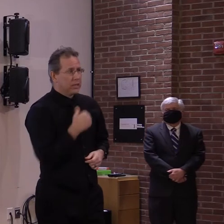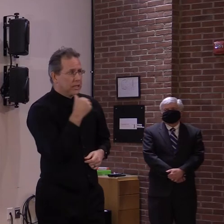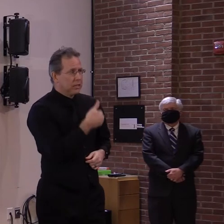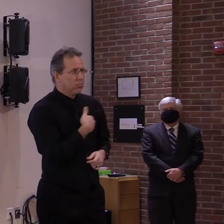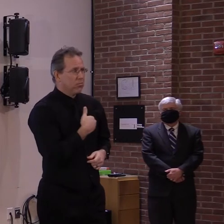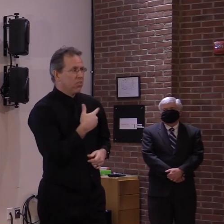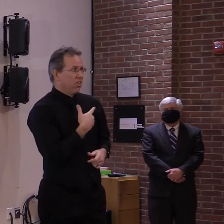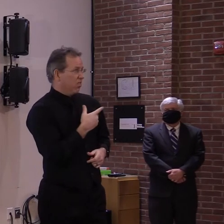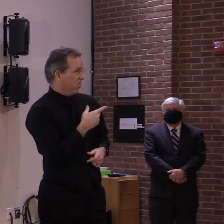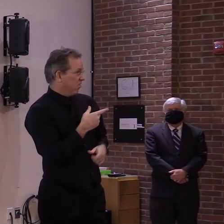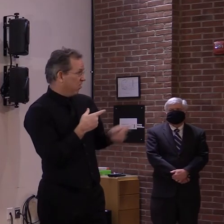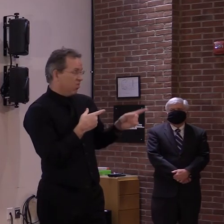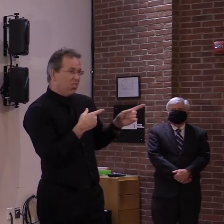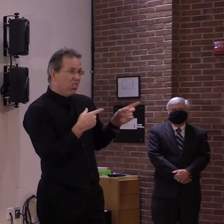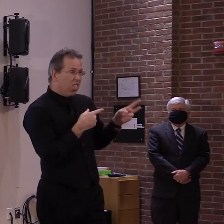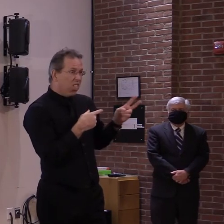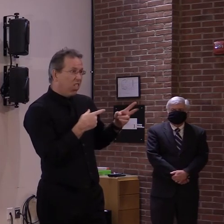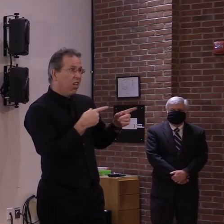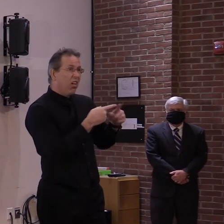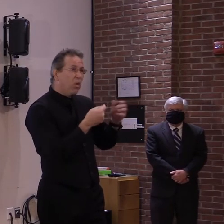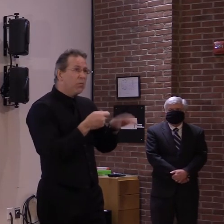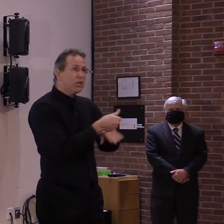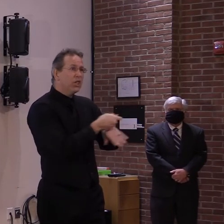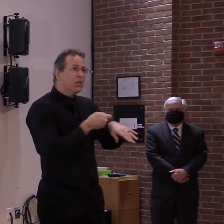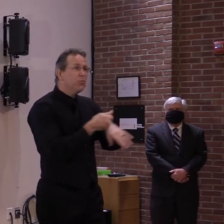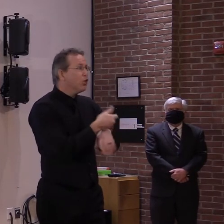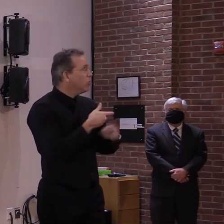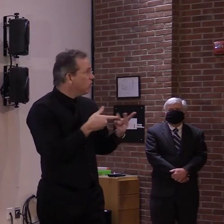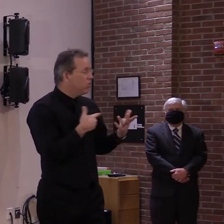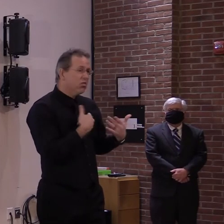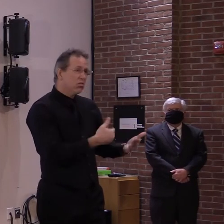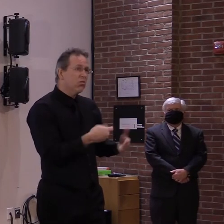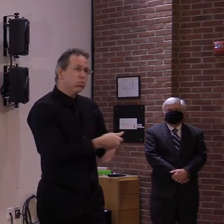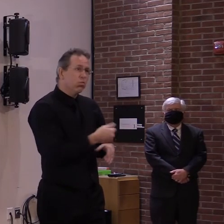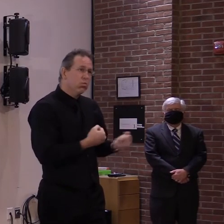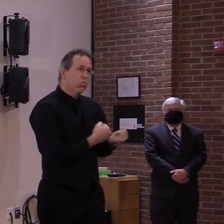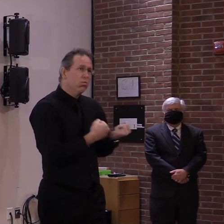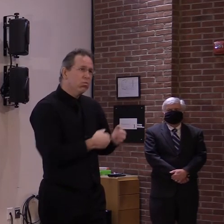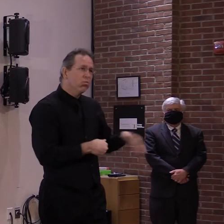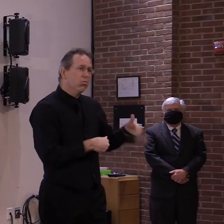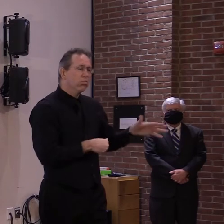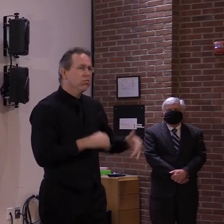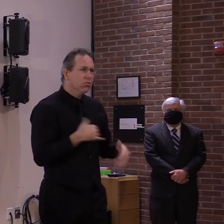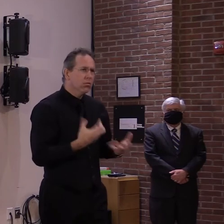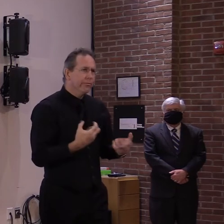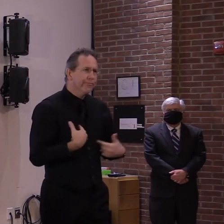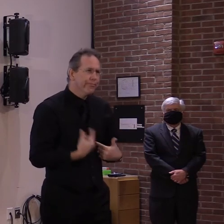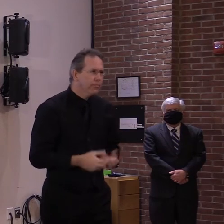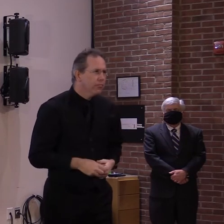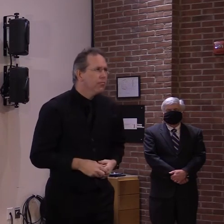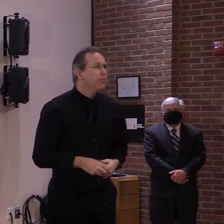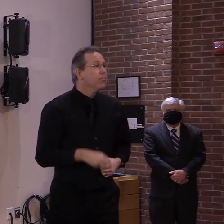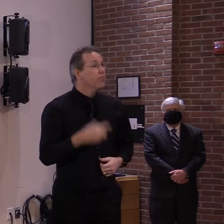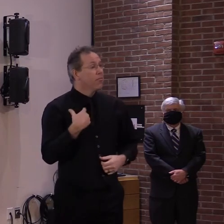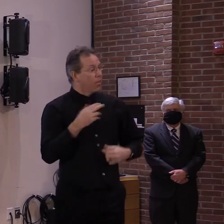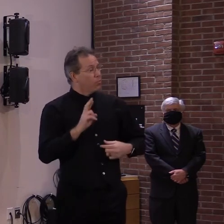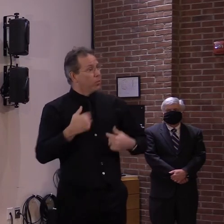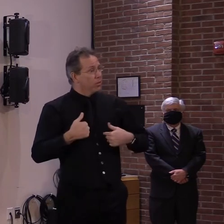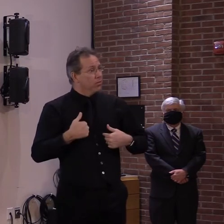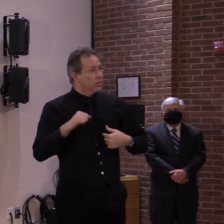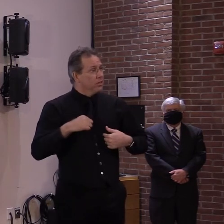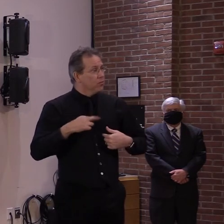nor in the second election. So, um, from my standpoint, I'm a Republican, uh, who doesn't support, um,